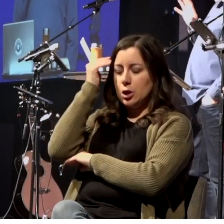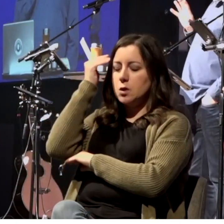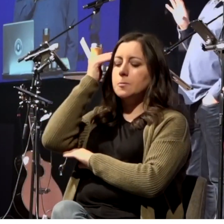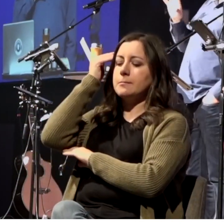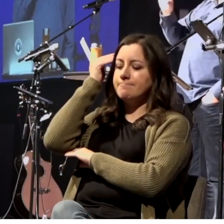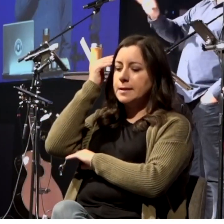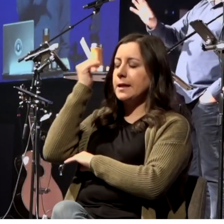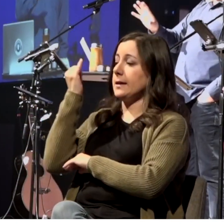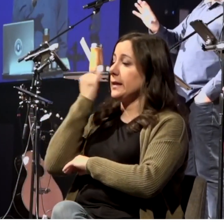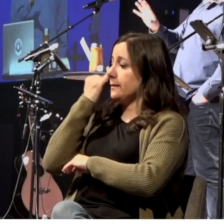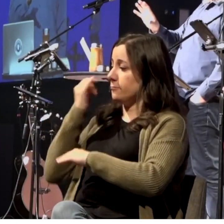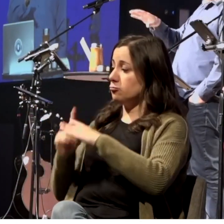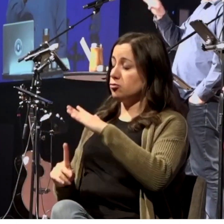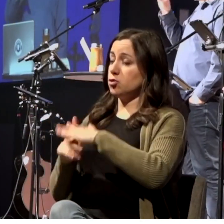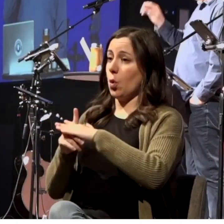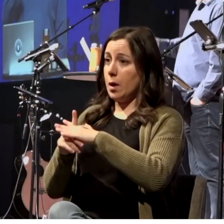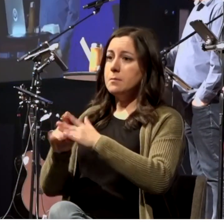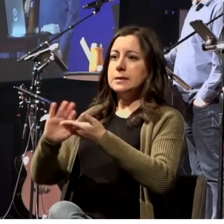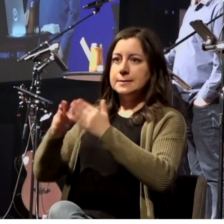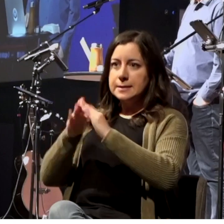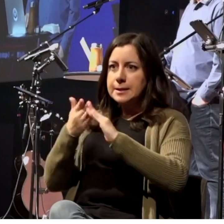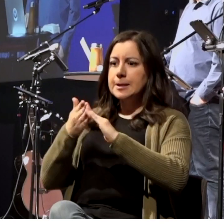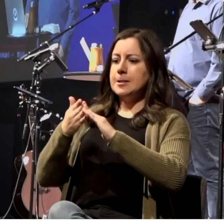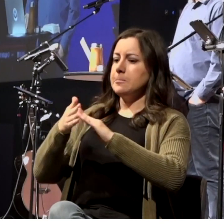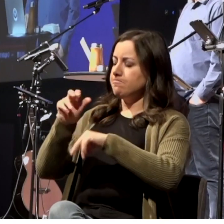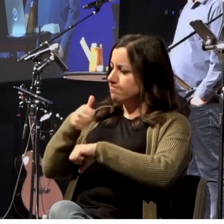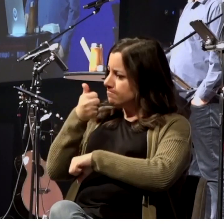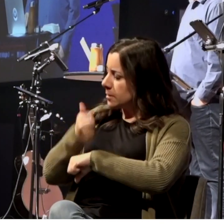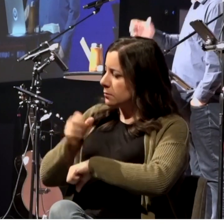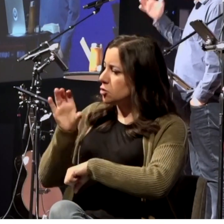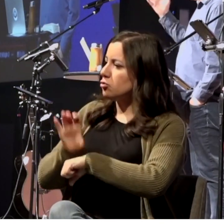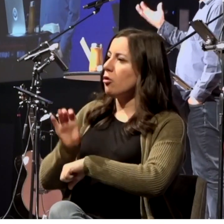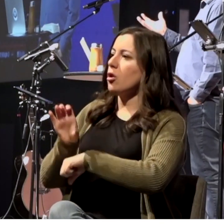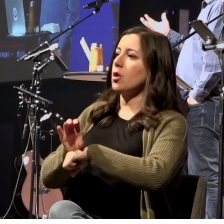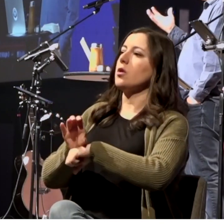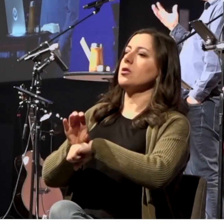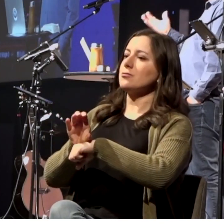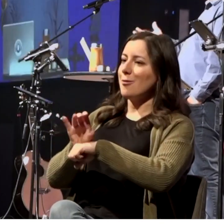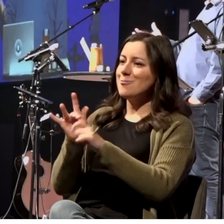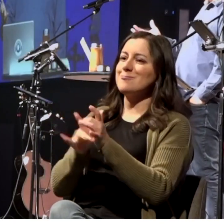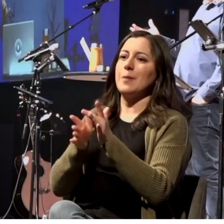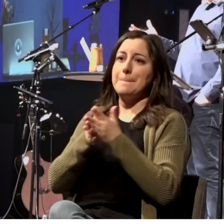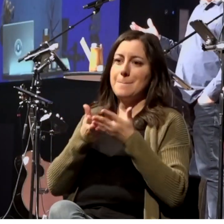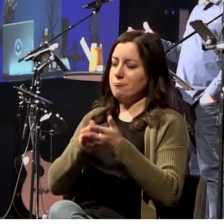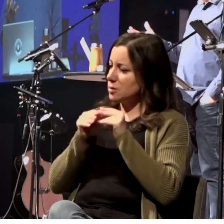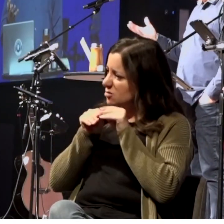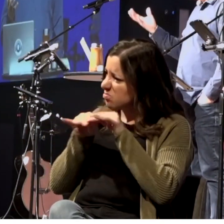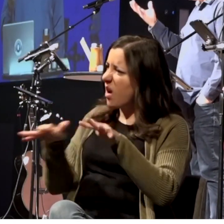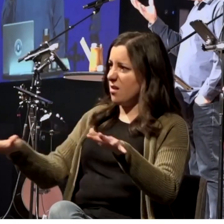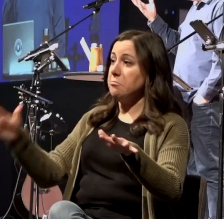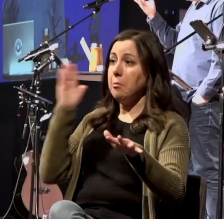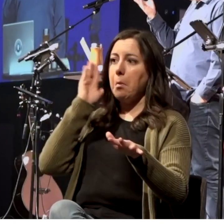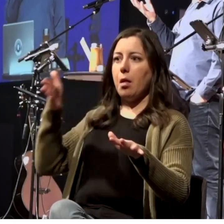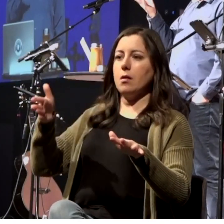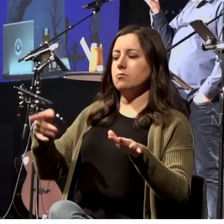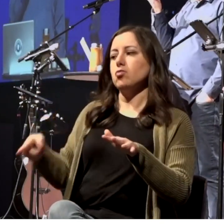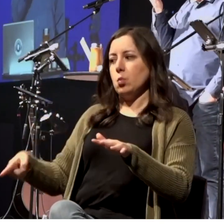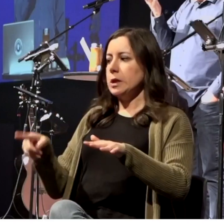gospel to spread. That he would go into a large metropolitan city, which was itself a